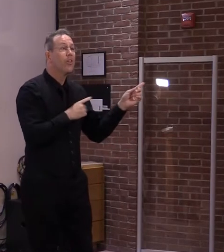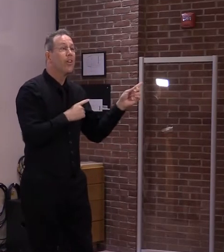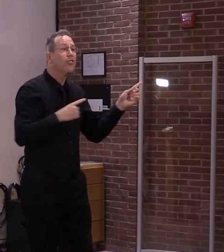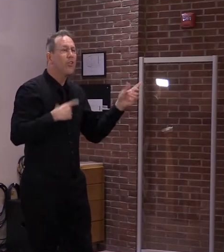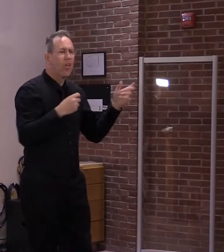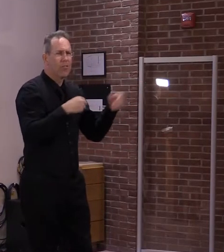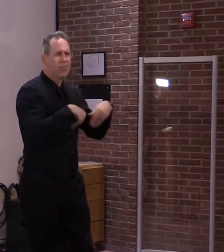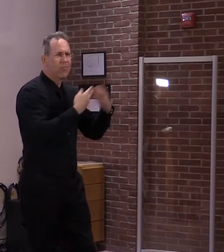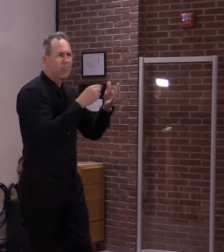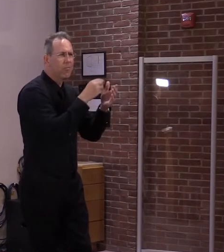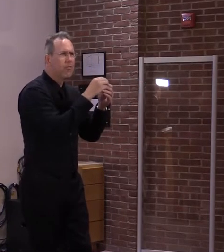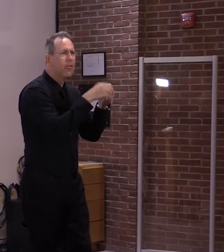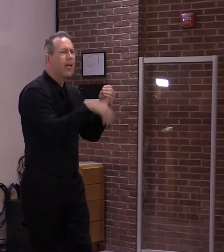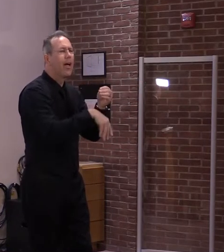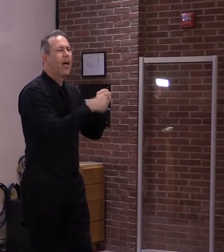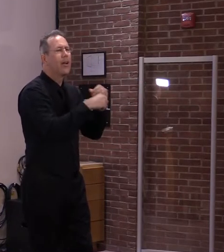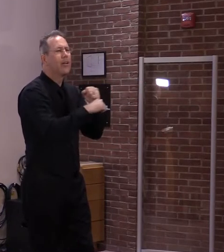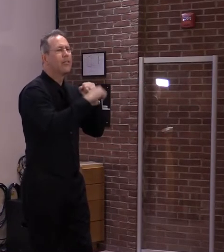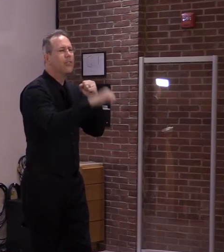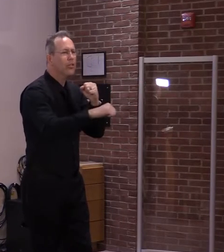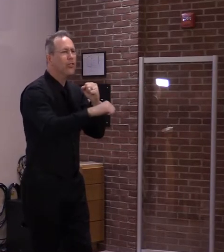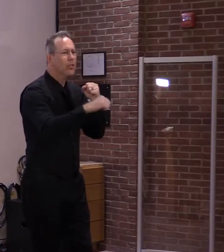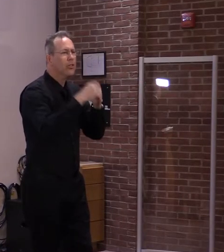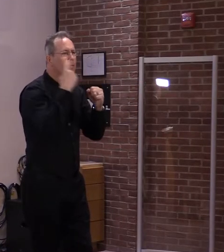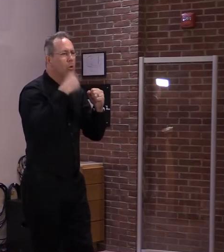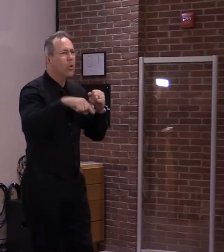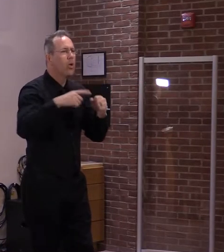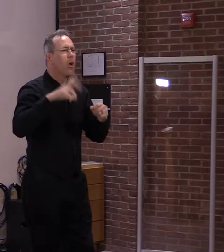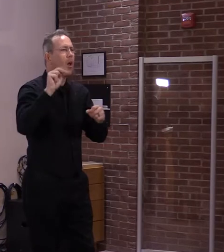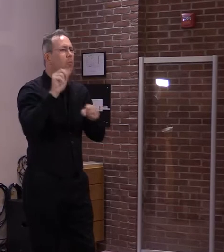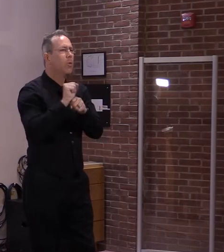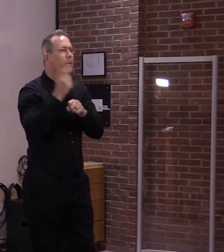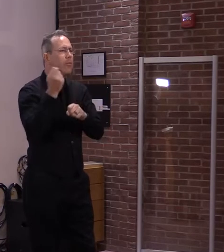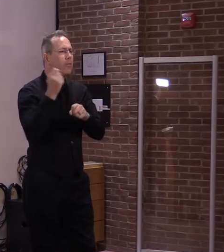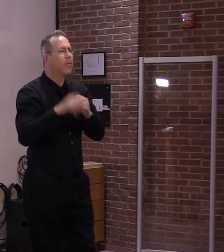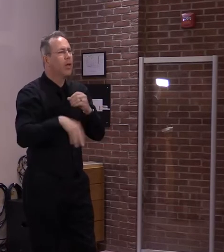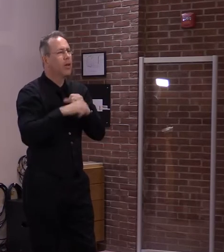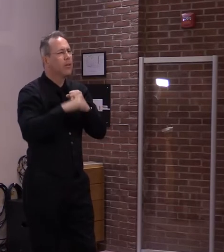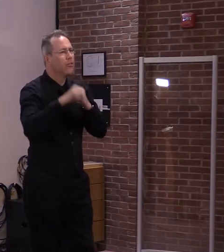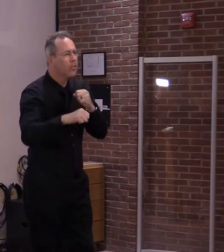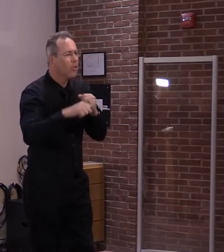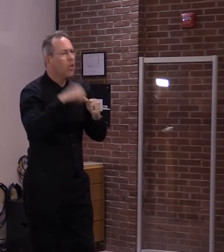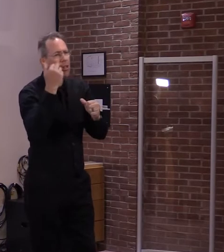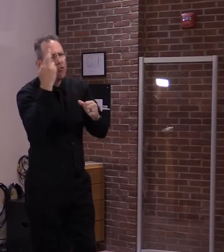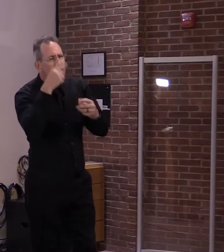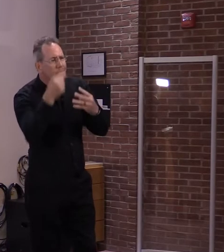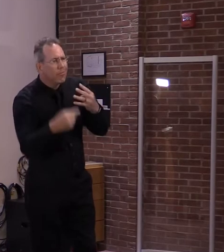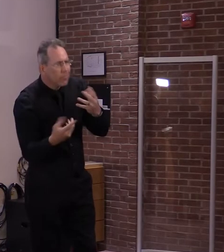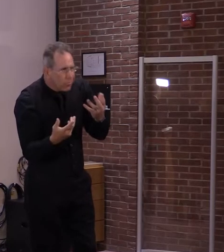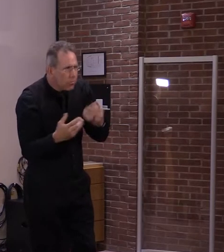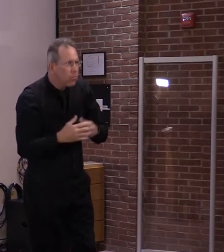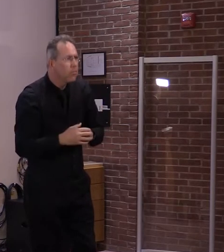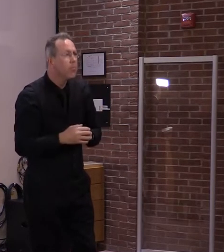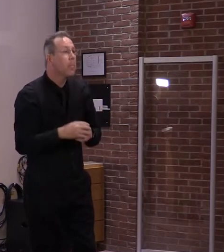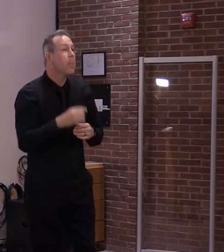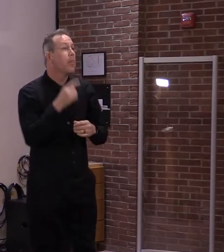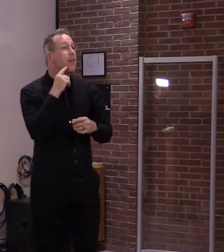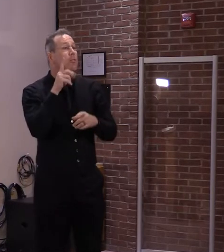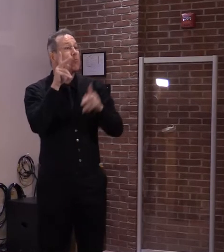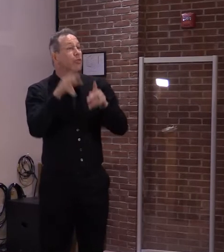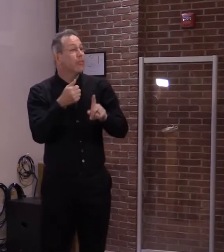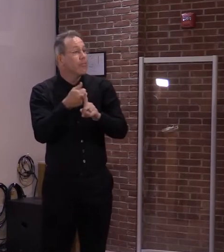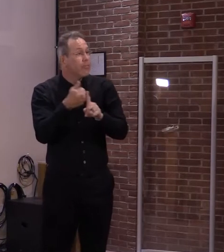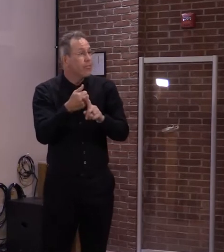for unemployment, COVID qualifying reasons, if you will, and if an individual still meets one of those COVID